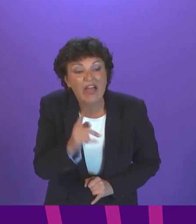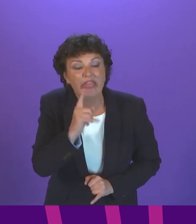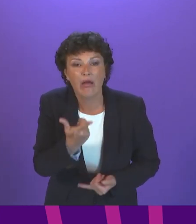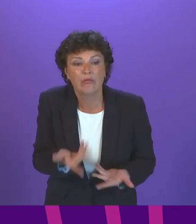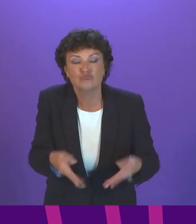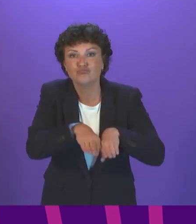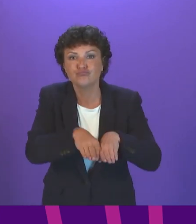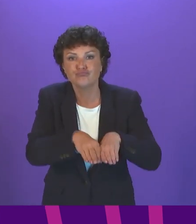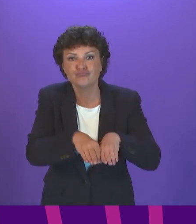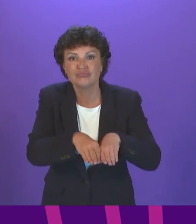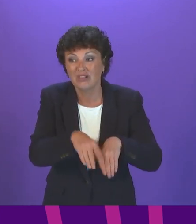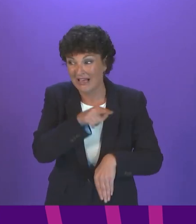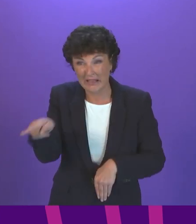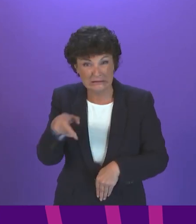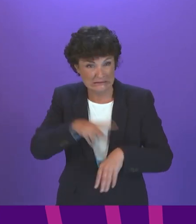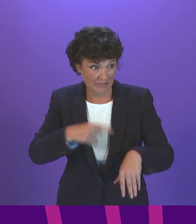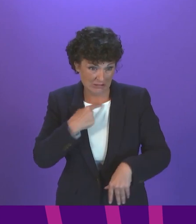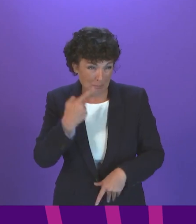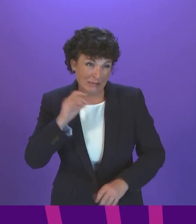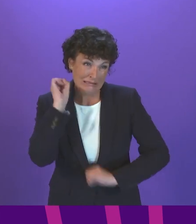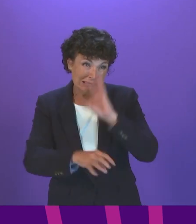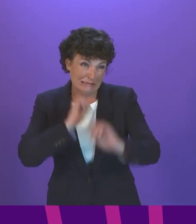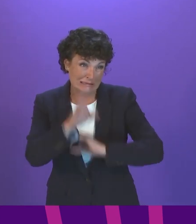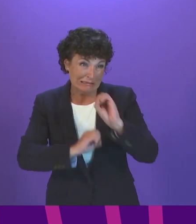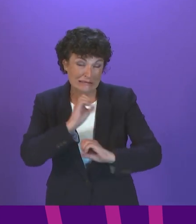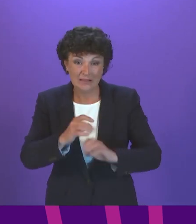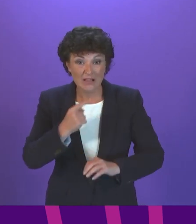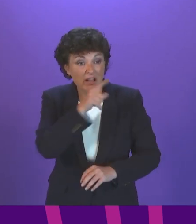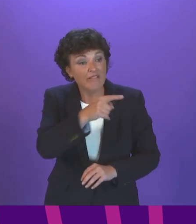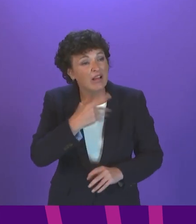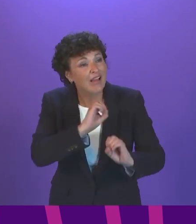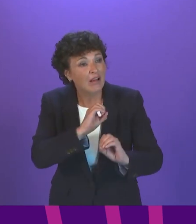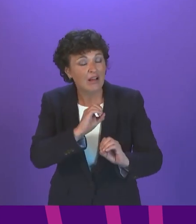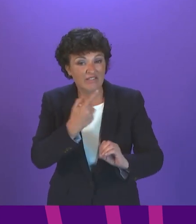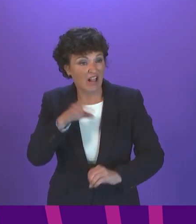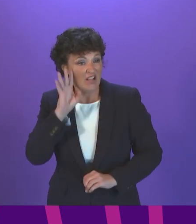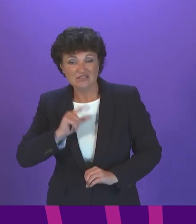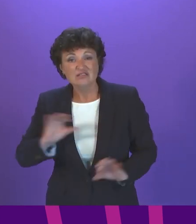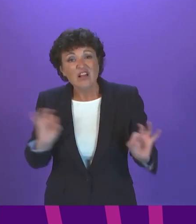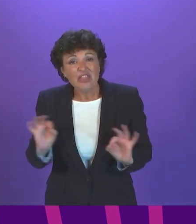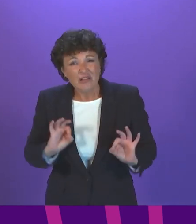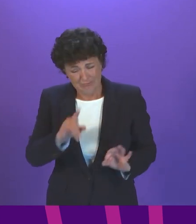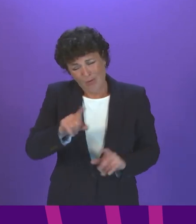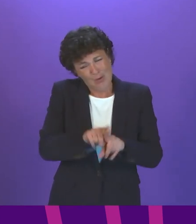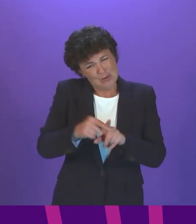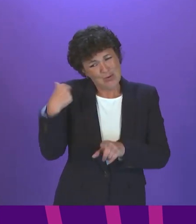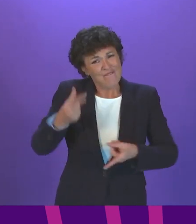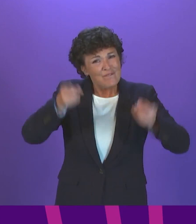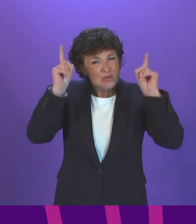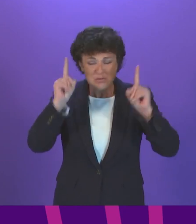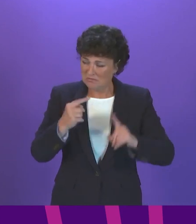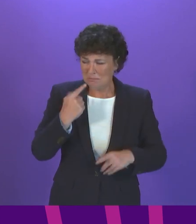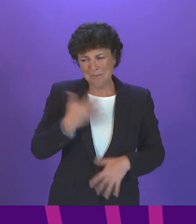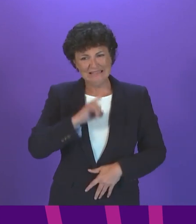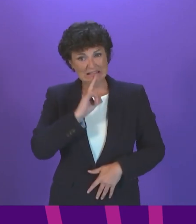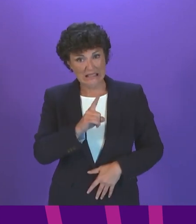And staff have also reported not feeling listened to when scripts change. The First Minister also referred in previous answers to the overall number